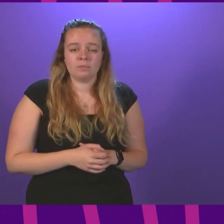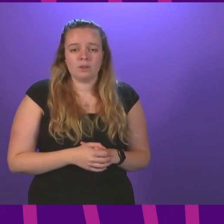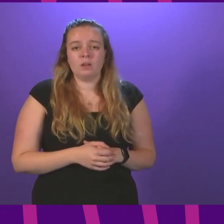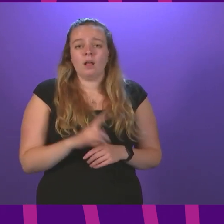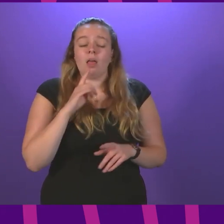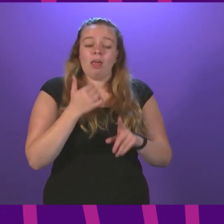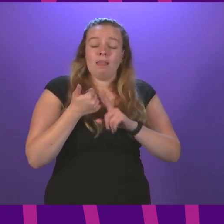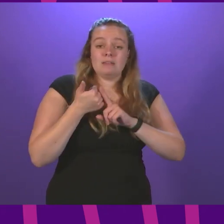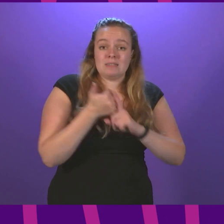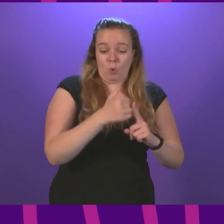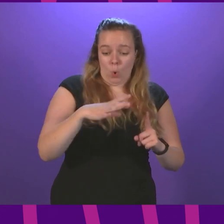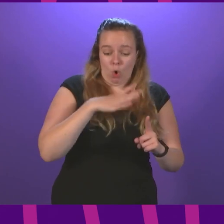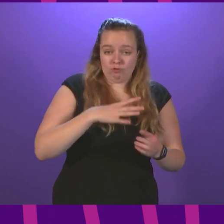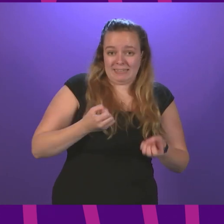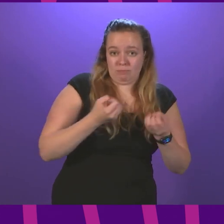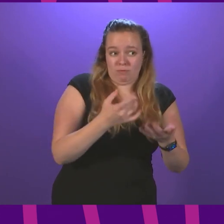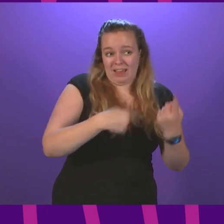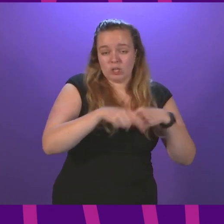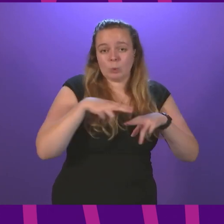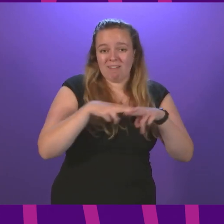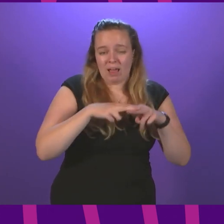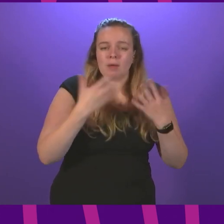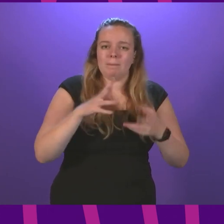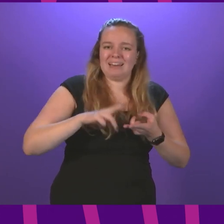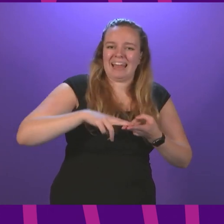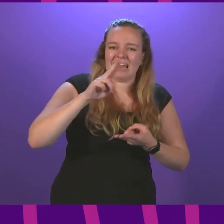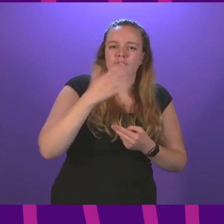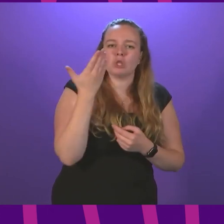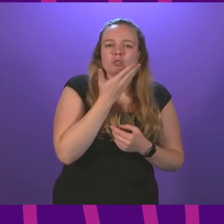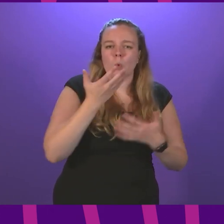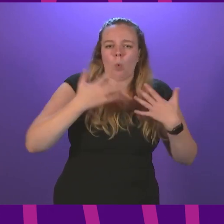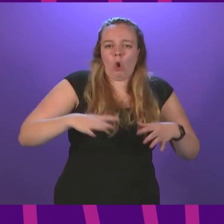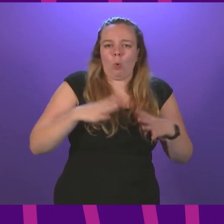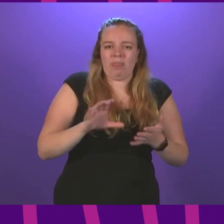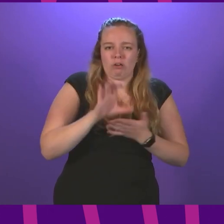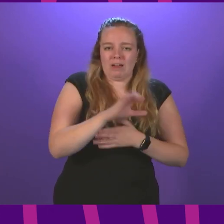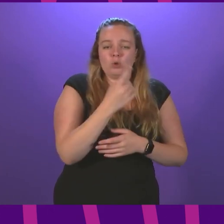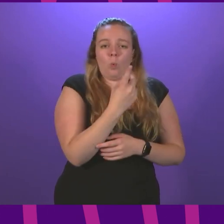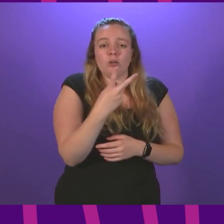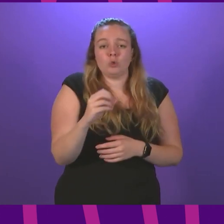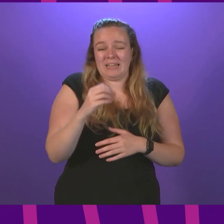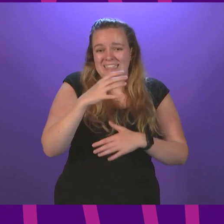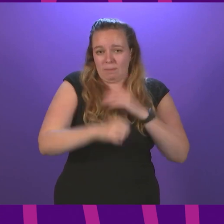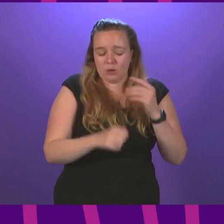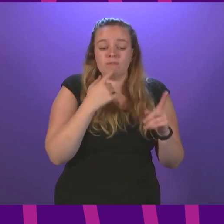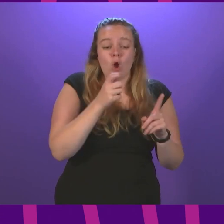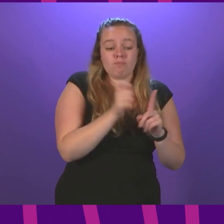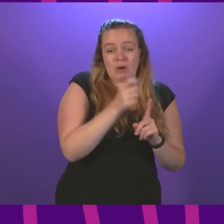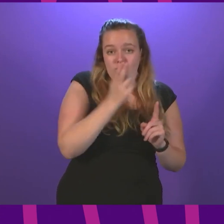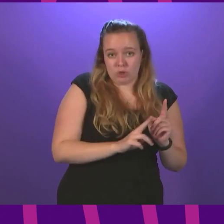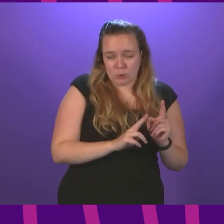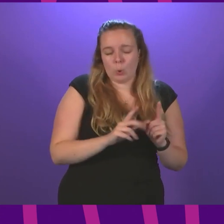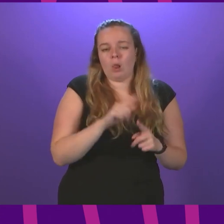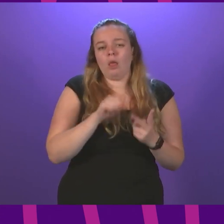terms of the support we're already providing to families, we've increased the school clothing grant to £120 for primary kids,